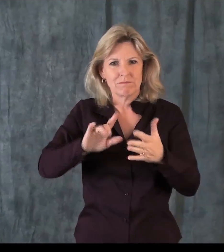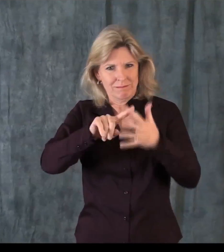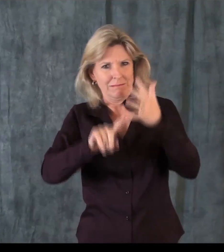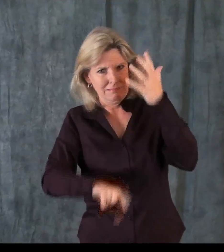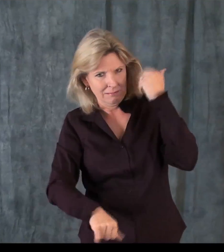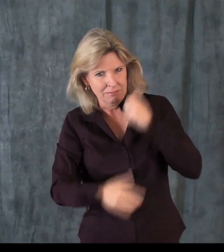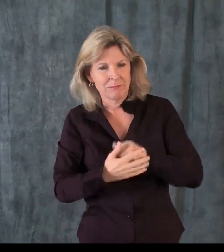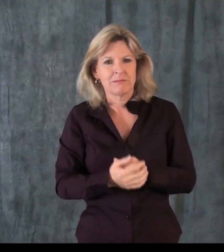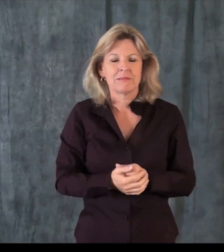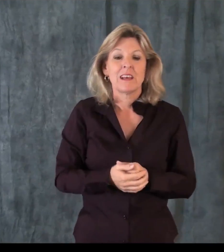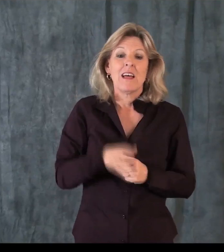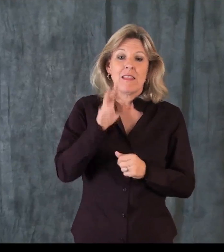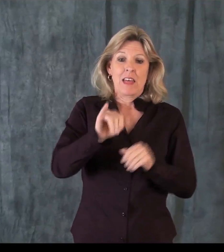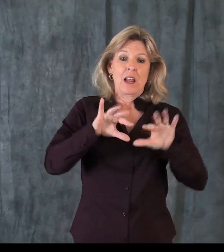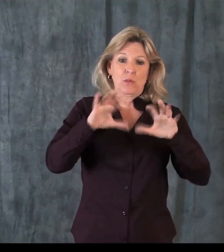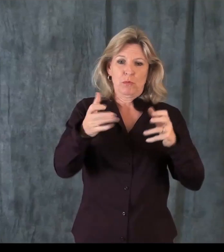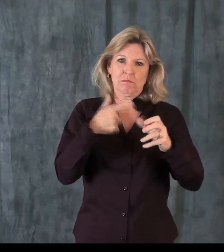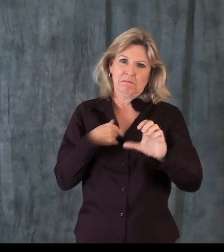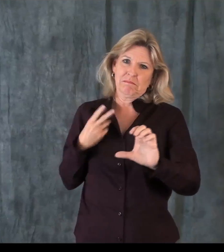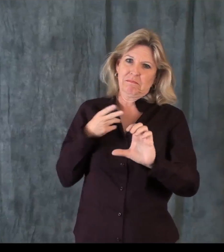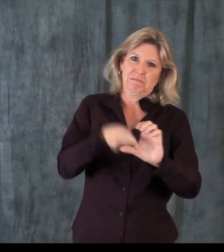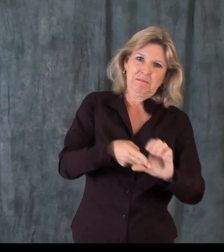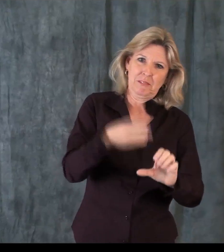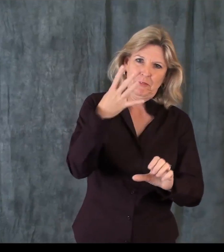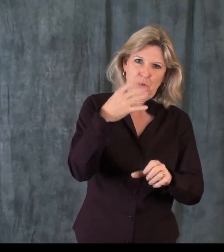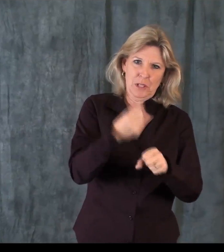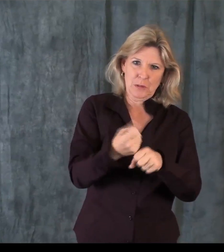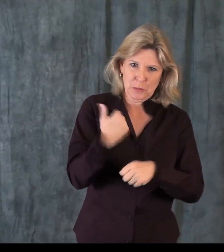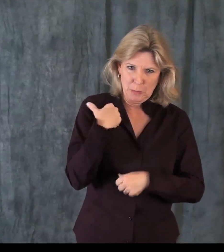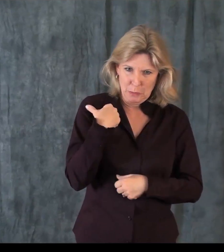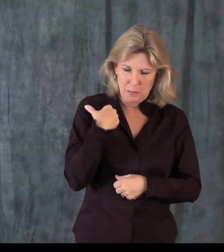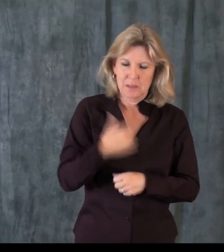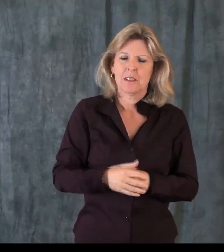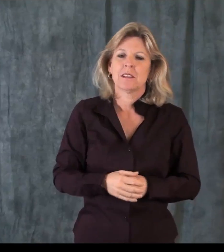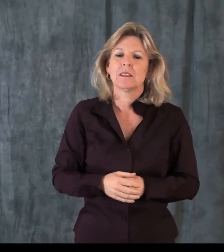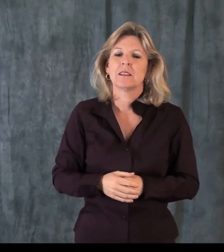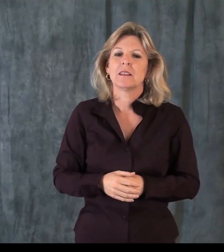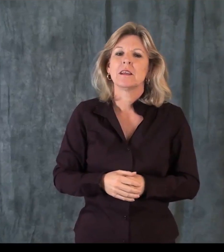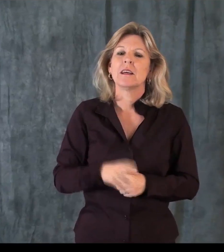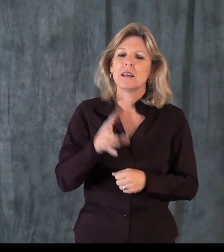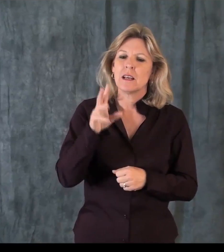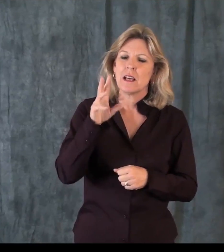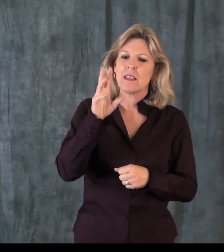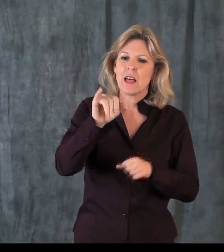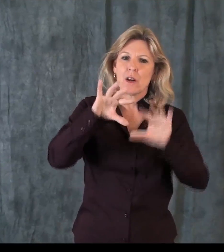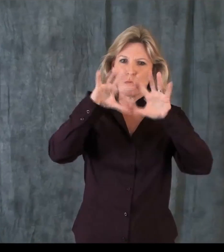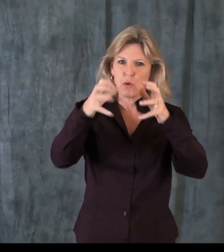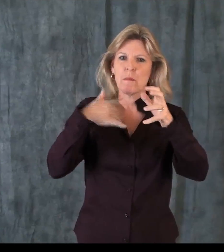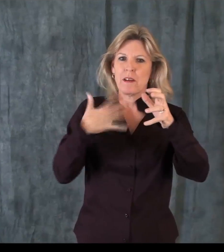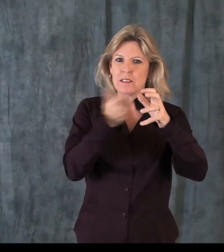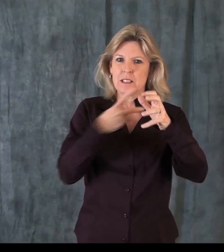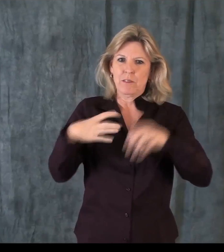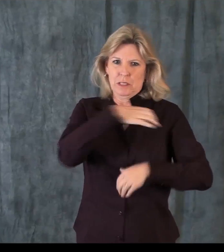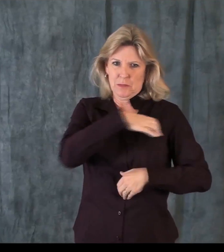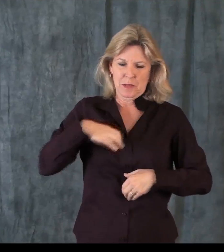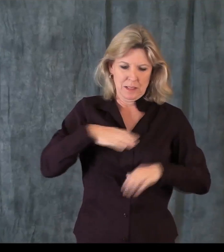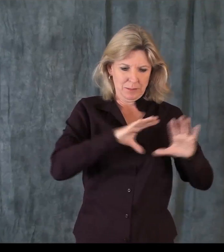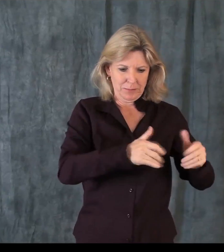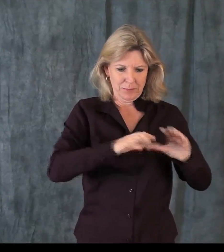Judges, attorneys, as well, are part of this particular committee. So four years ago, I joined the committee. And within that